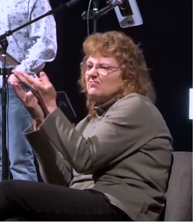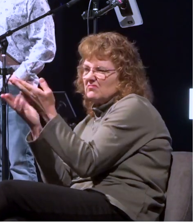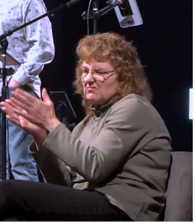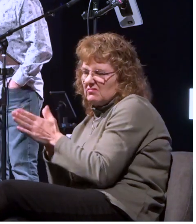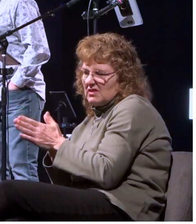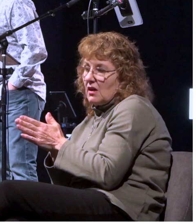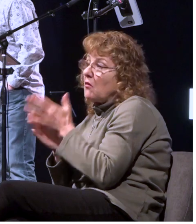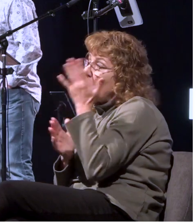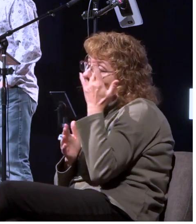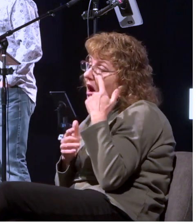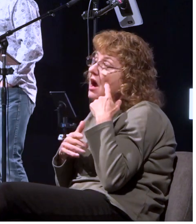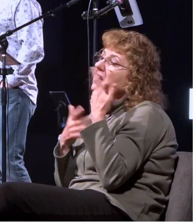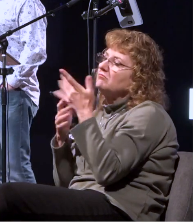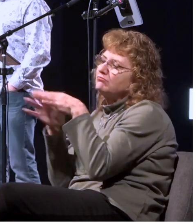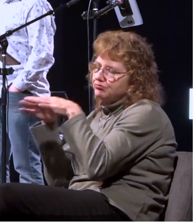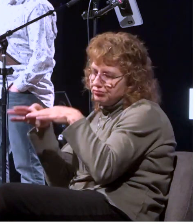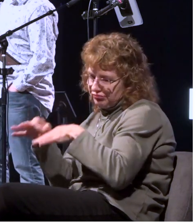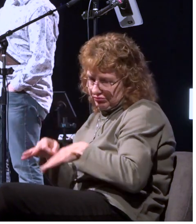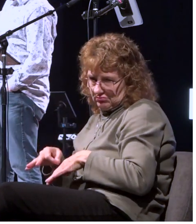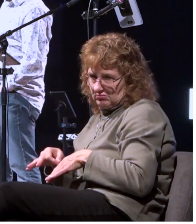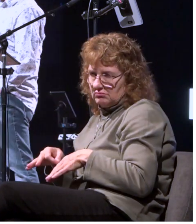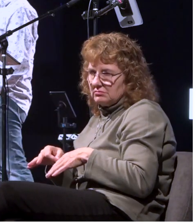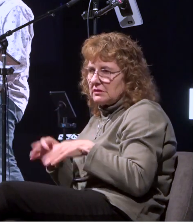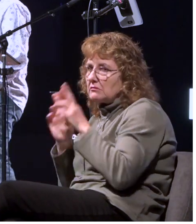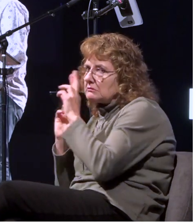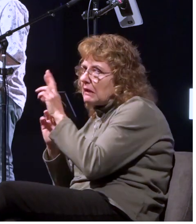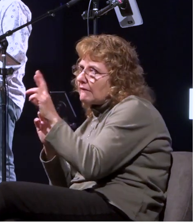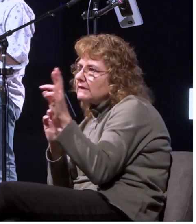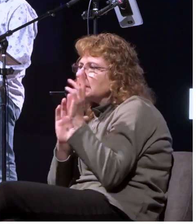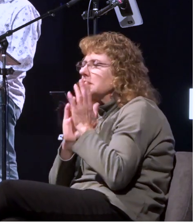here's why i recommend it right and and you know and and